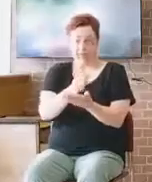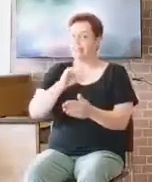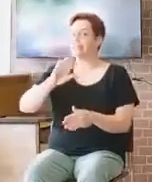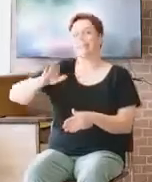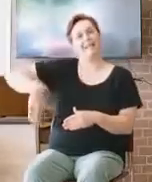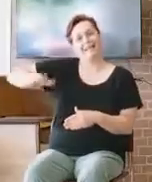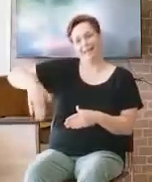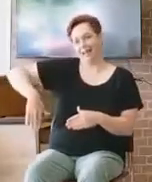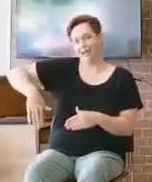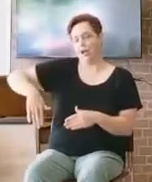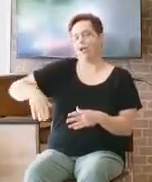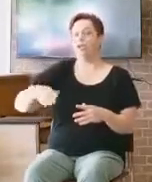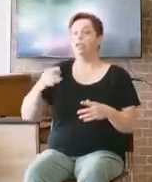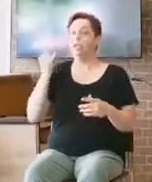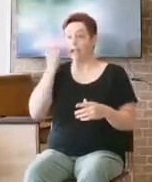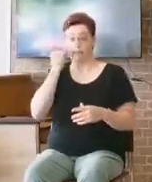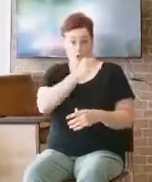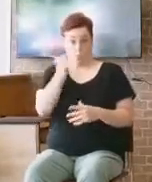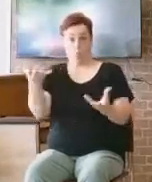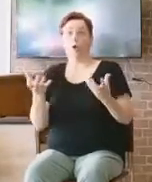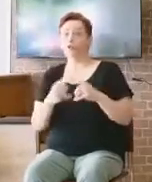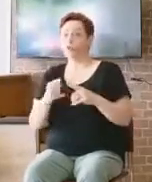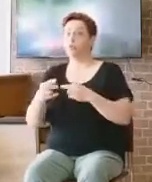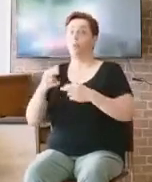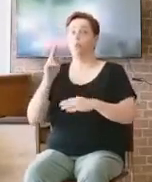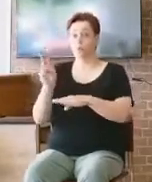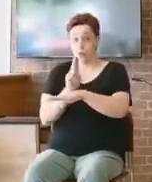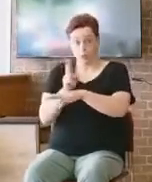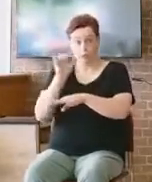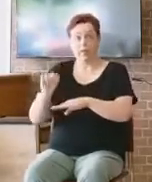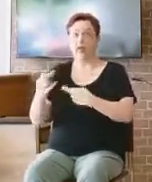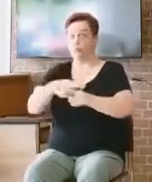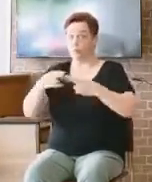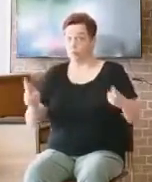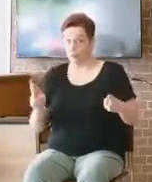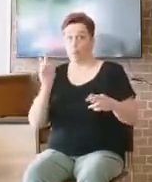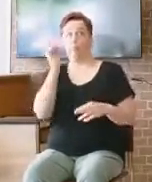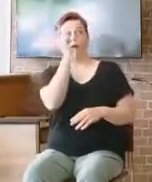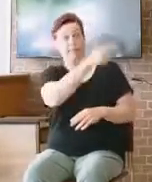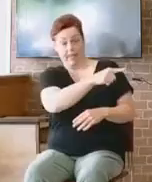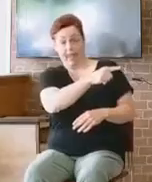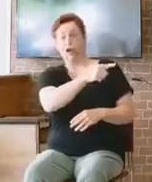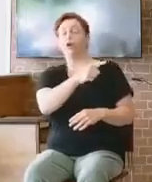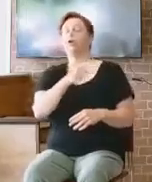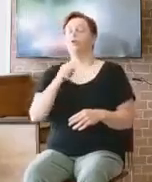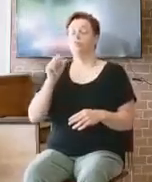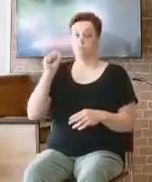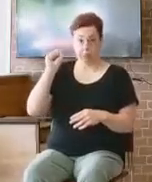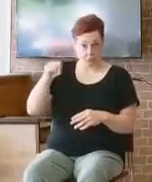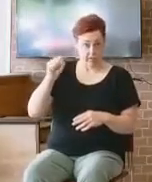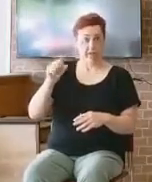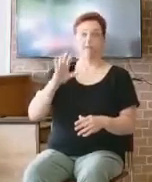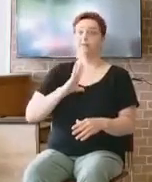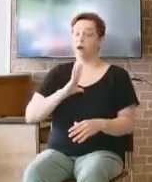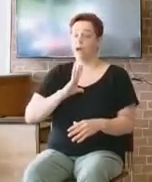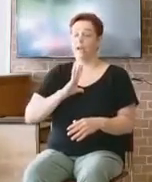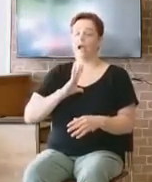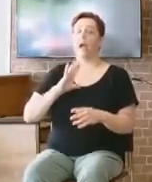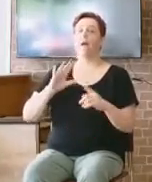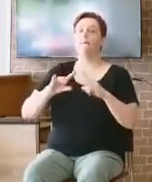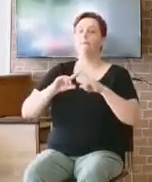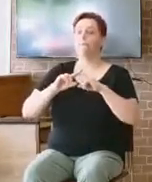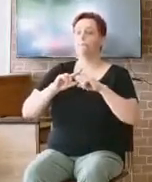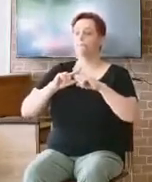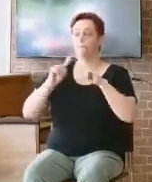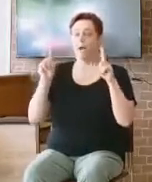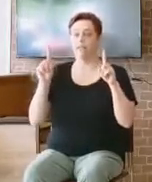in there for now. Um, we have a signup sheet. Uh, if you want to be a worker in the nursery and we're going to have some policies and procedures to go over.